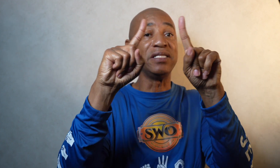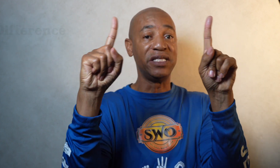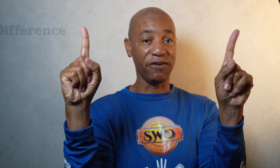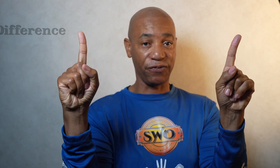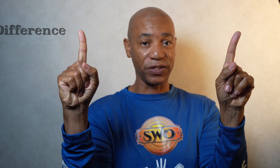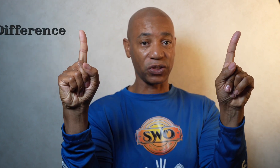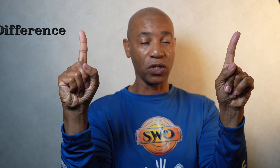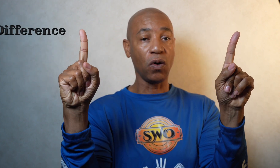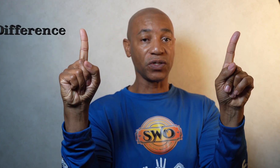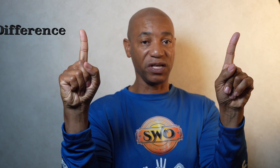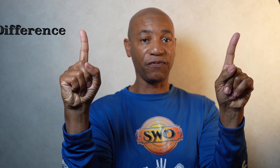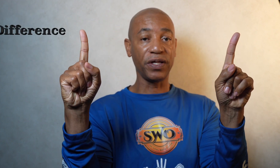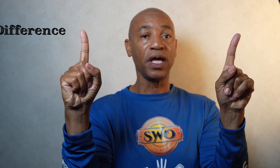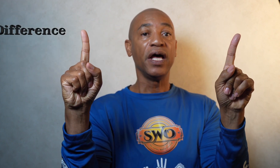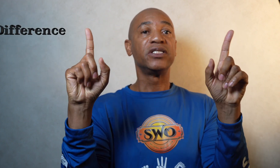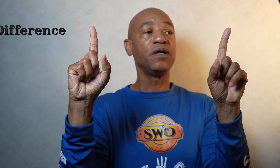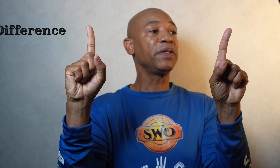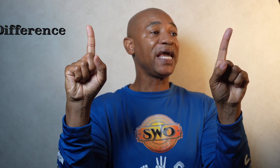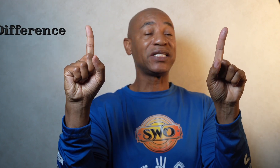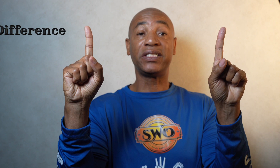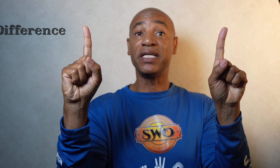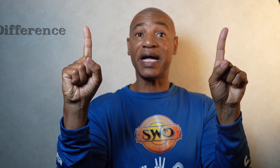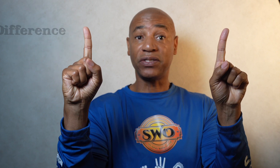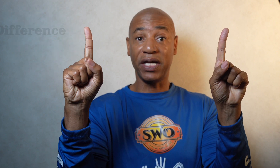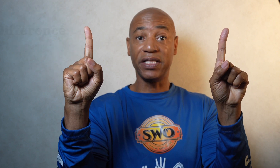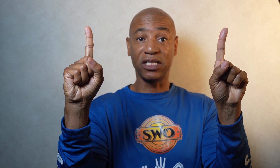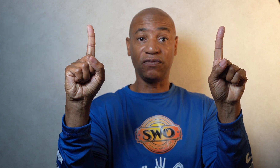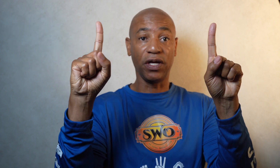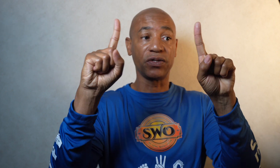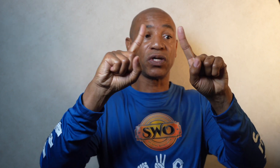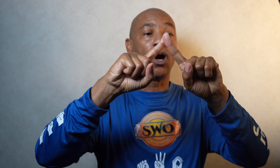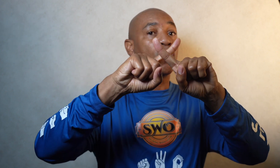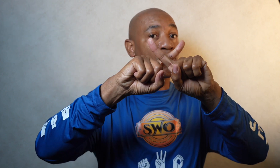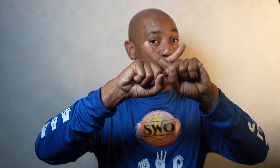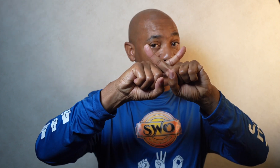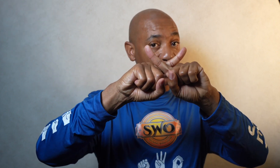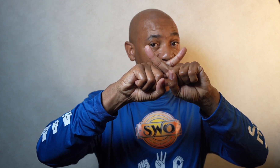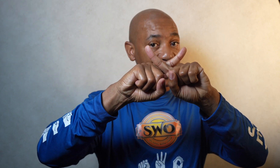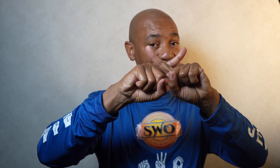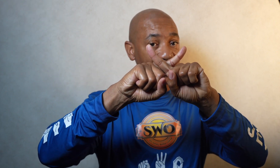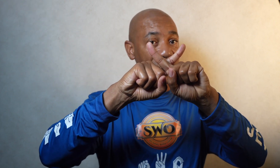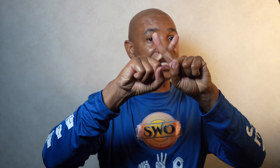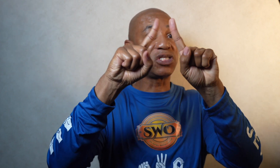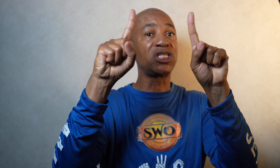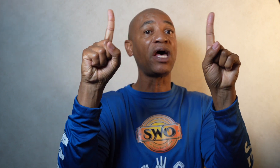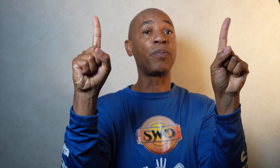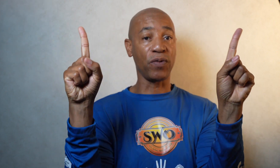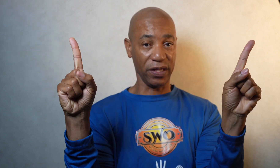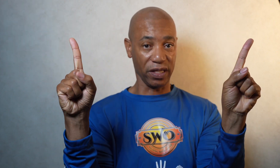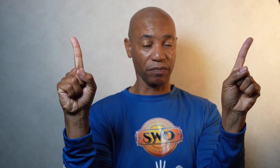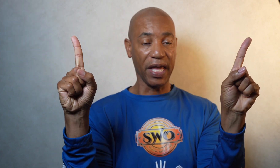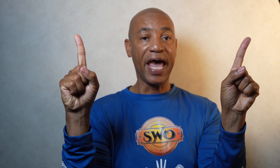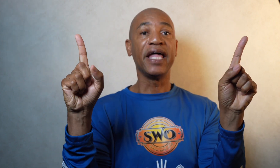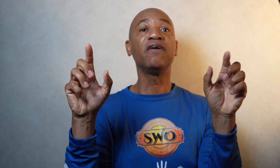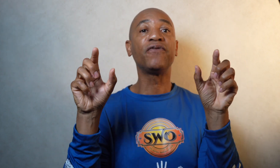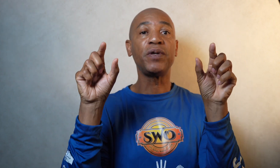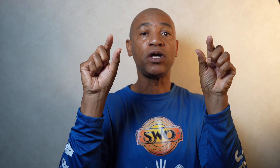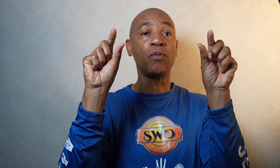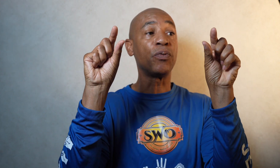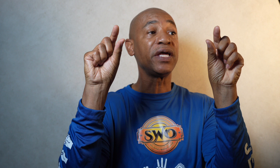difference or different. Simply extend out the index fingers cross them like this and then separate them. And then from here bring